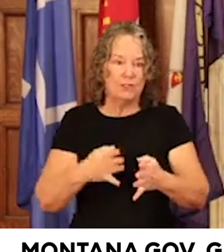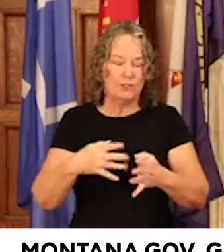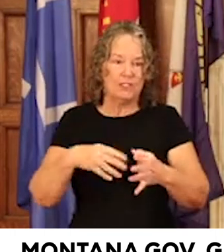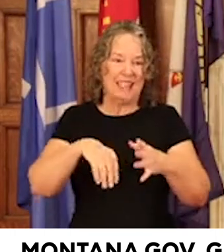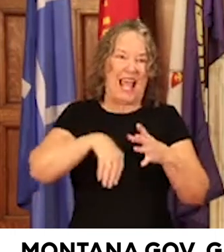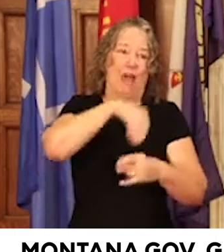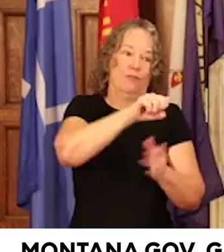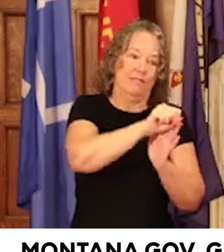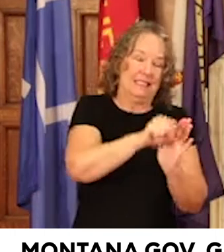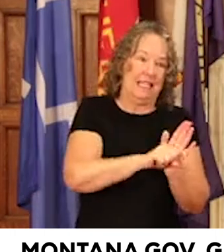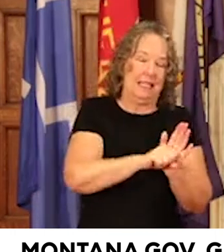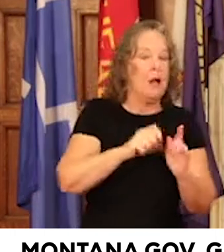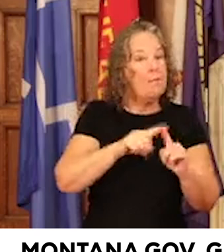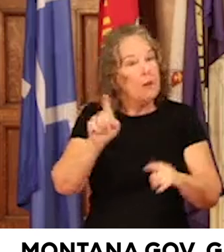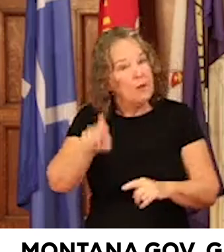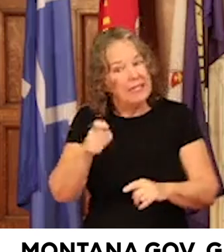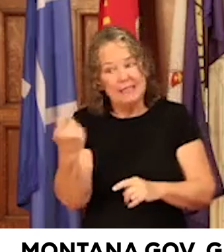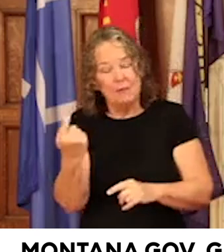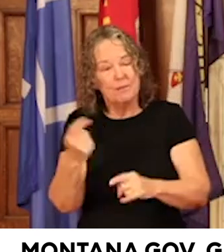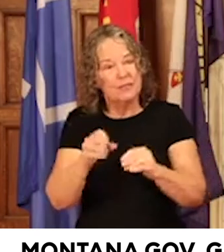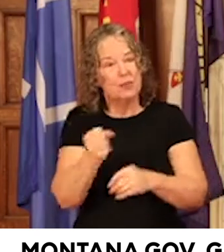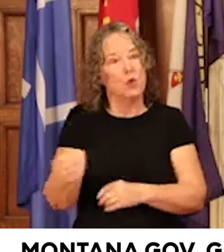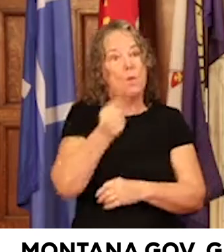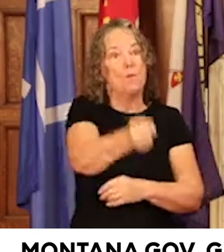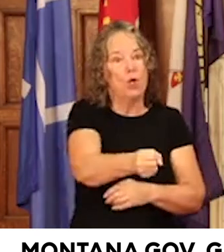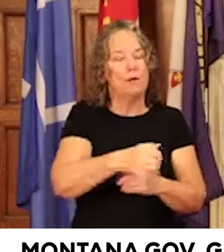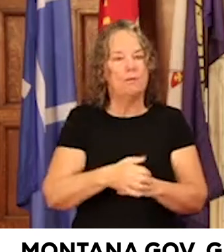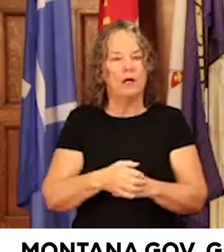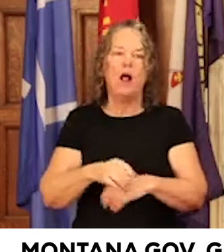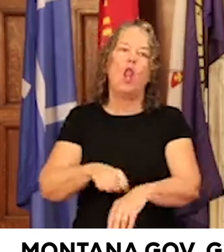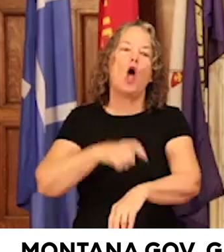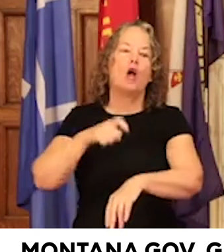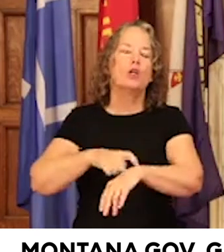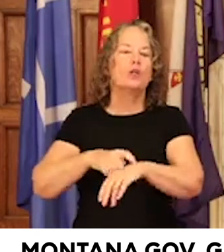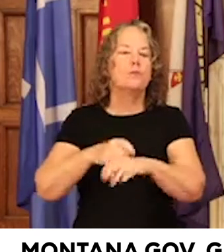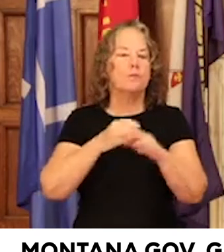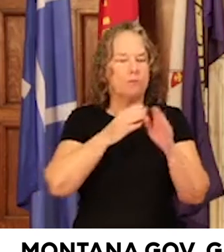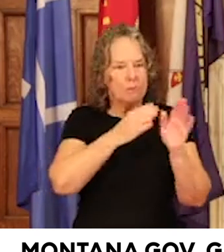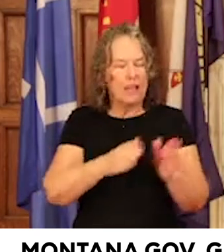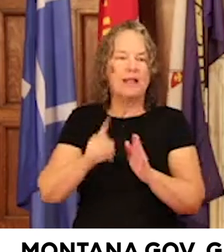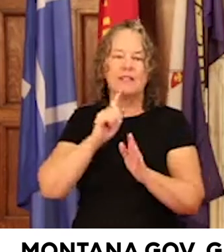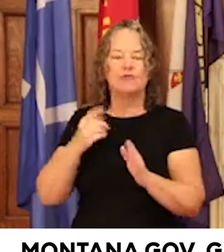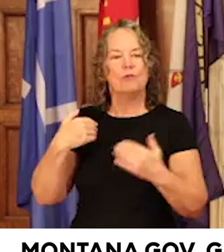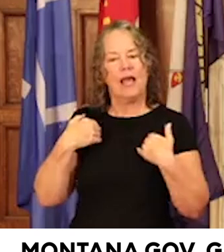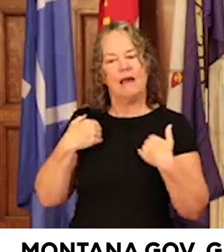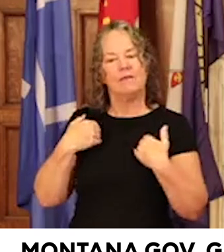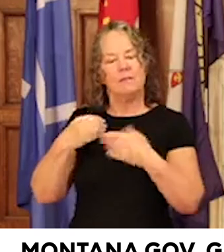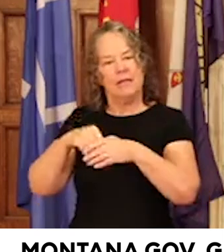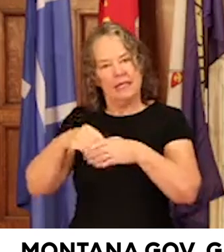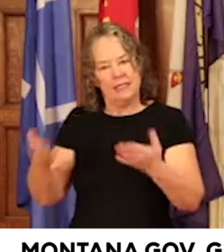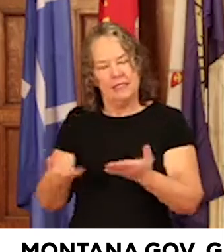but we need a place to put them. The long-term solution is to have appropriate facilities here in the state, and that's why we've made